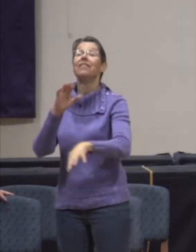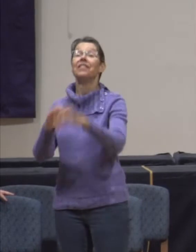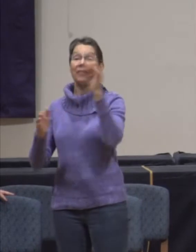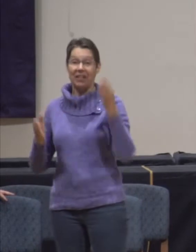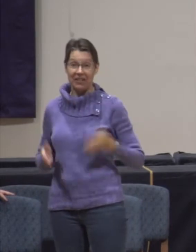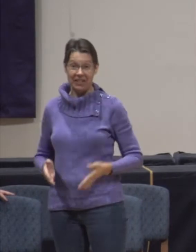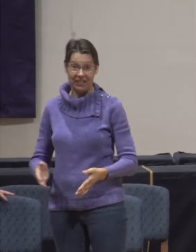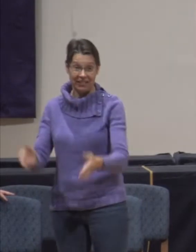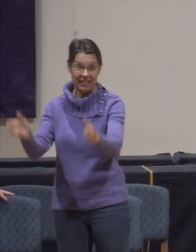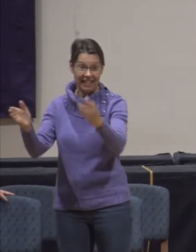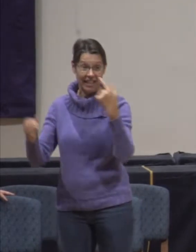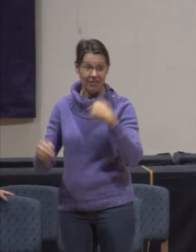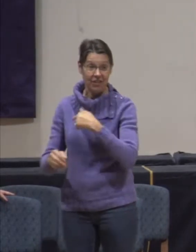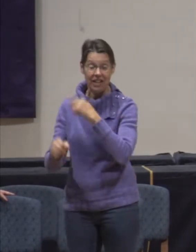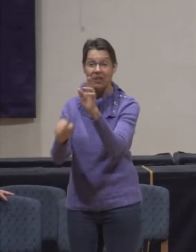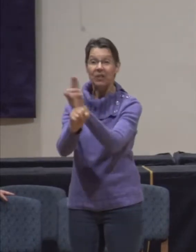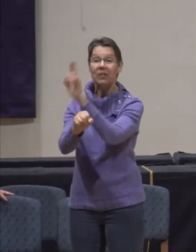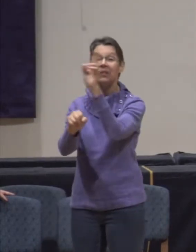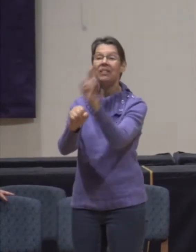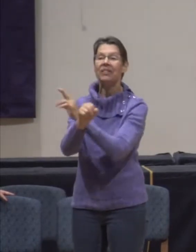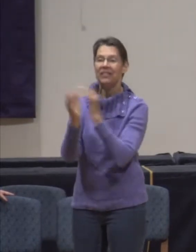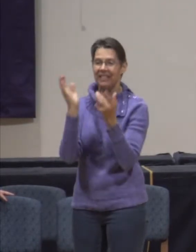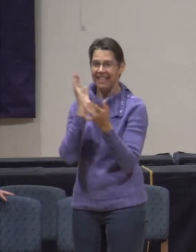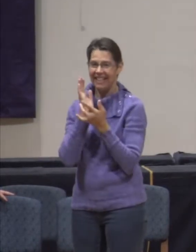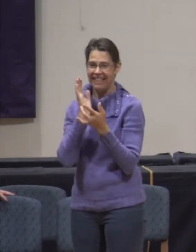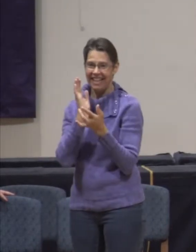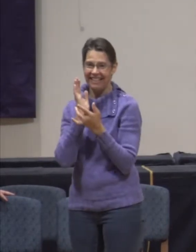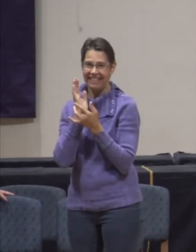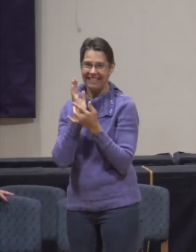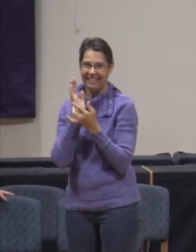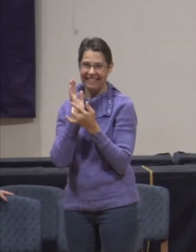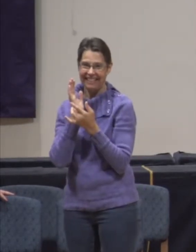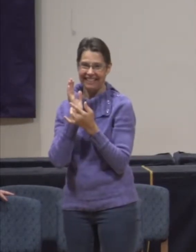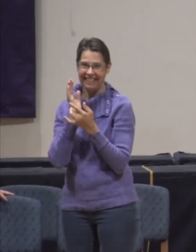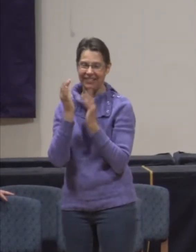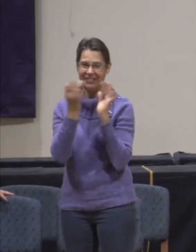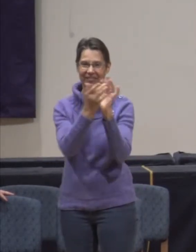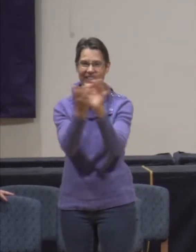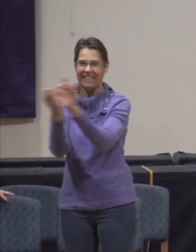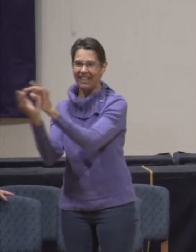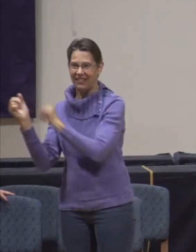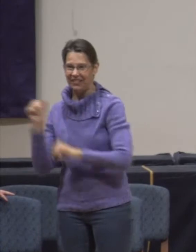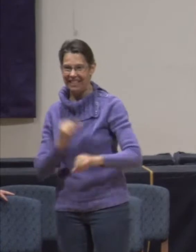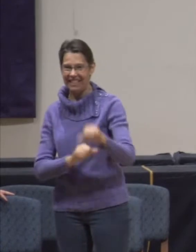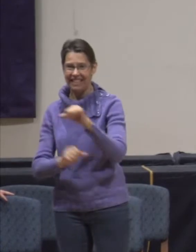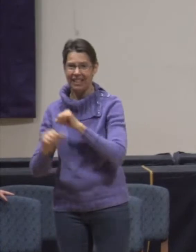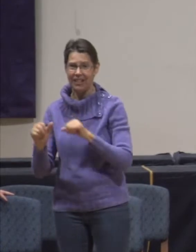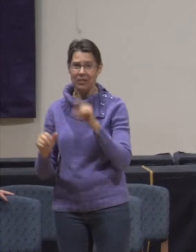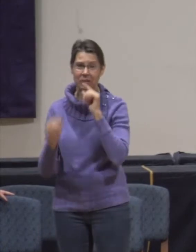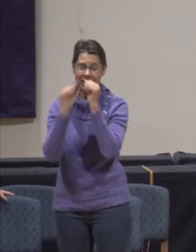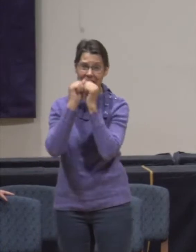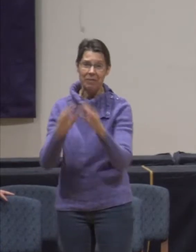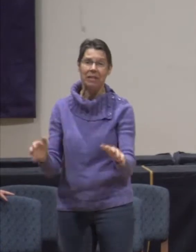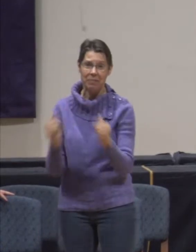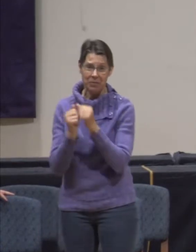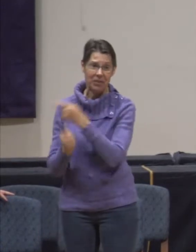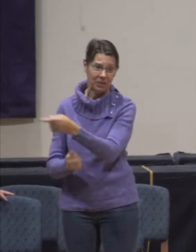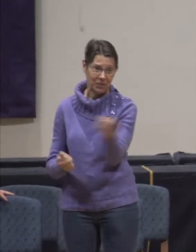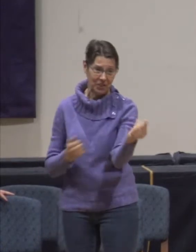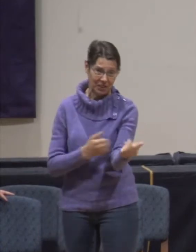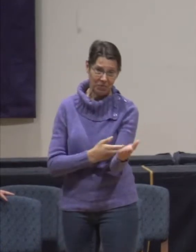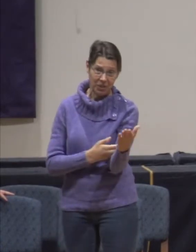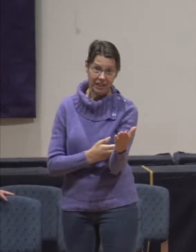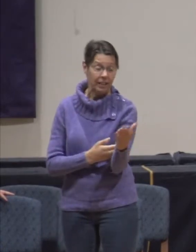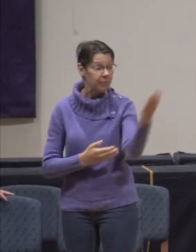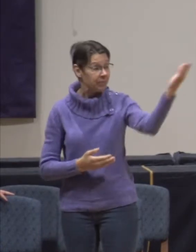for us to use technology to reach out with one another. And so it is a blessing to be with you this morning. My name is Nanette Roberts,